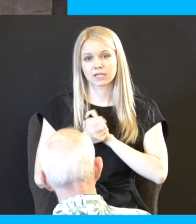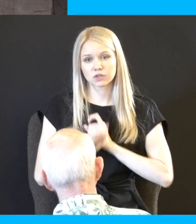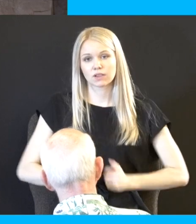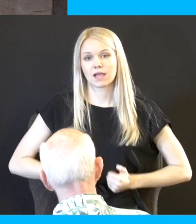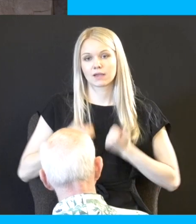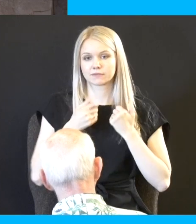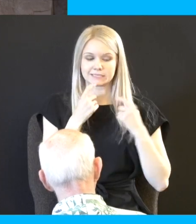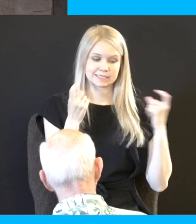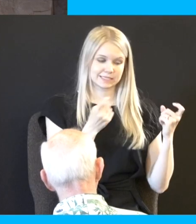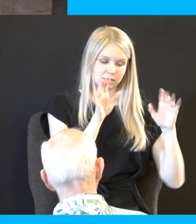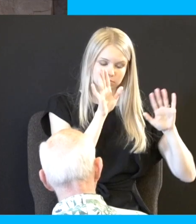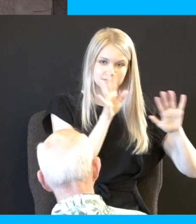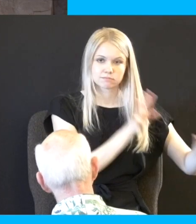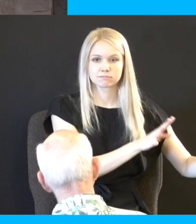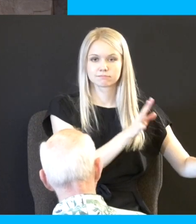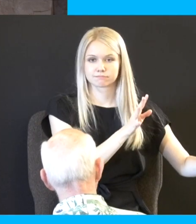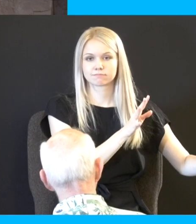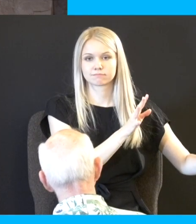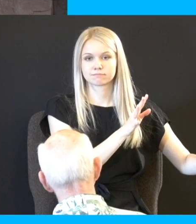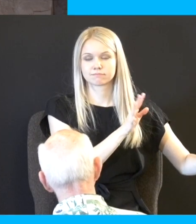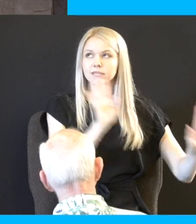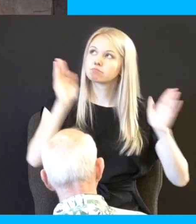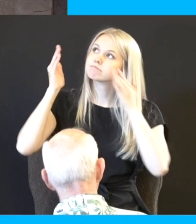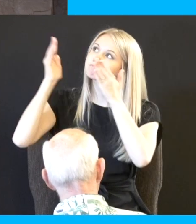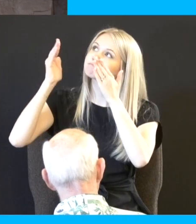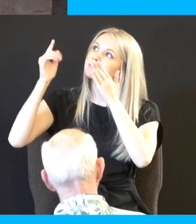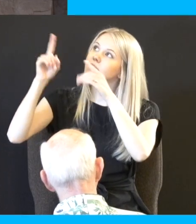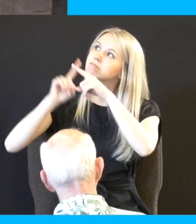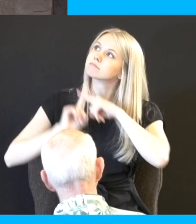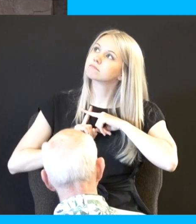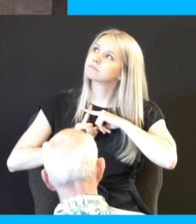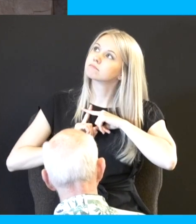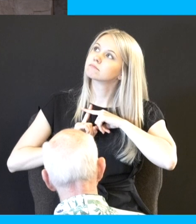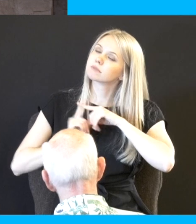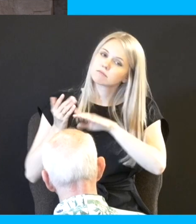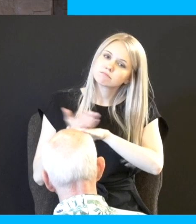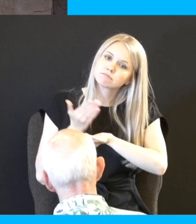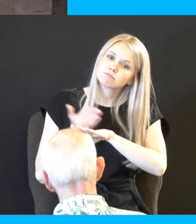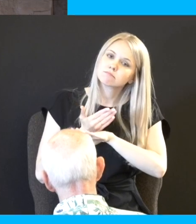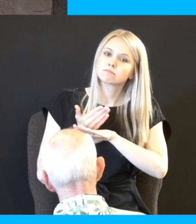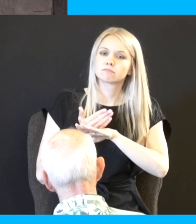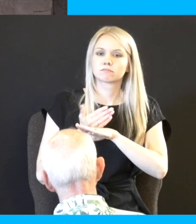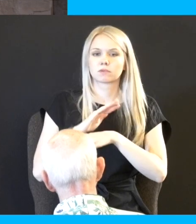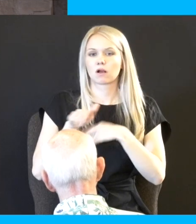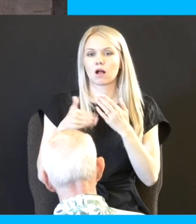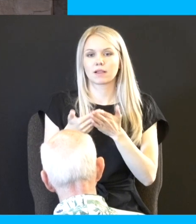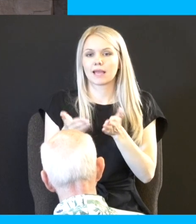sin as you've turned to Jesus and let him work in you all he asks is that you would believe and prove your faith